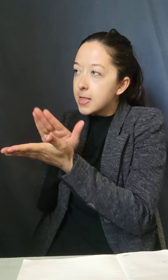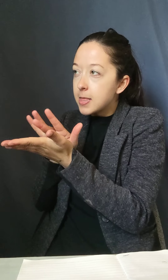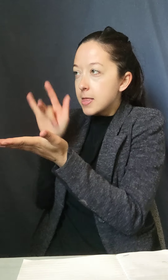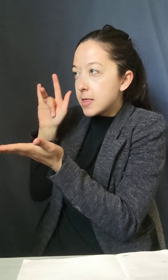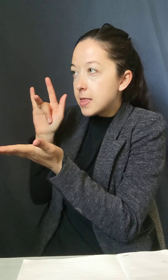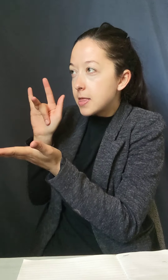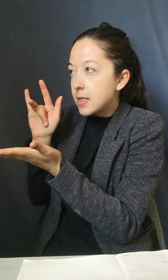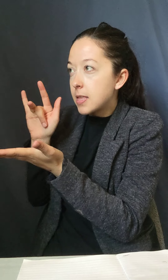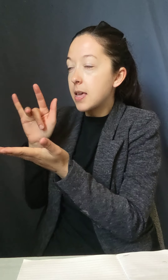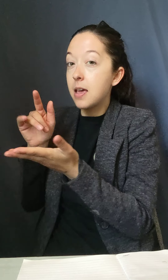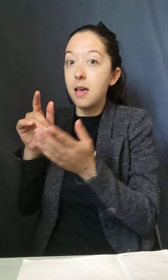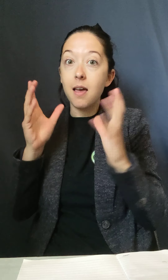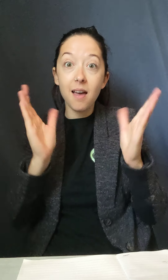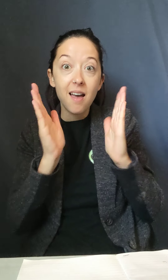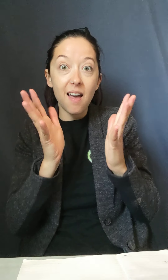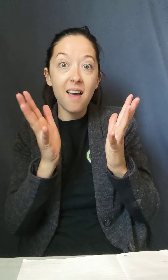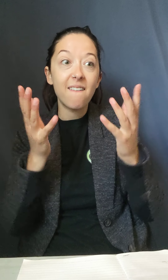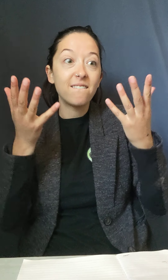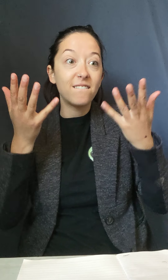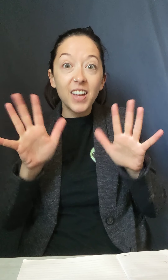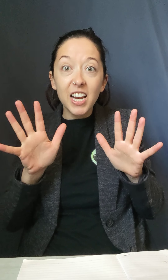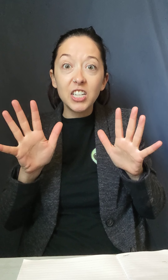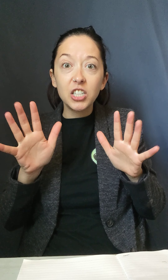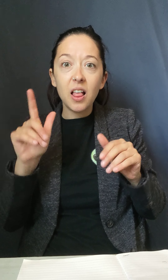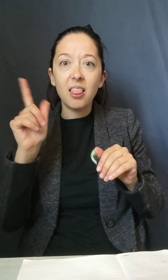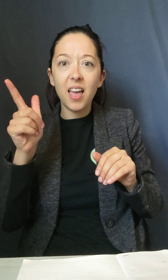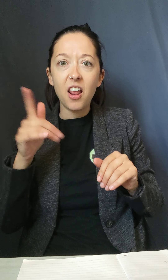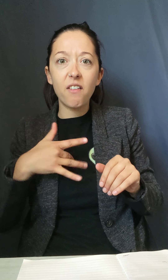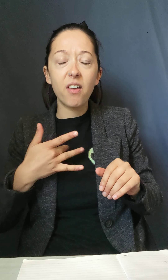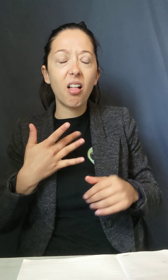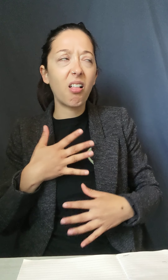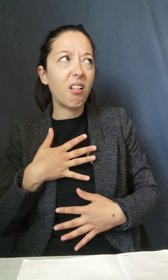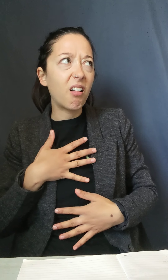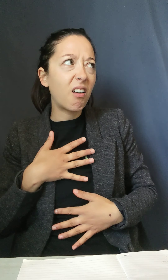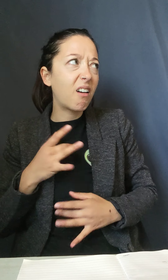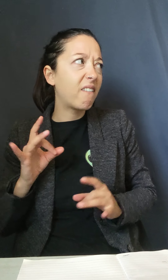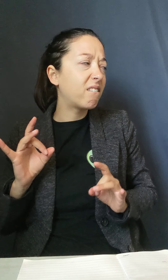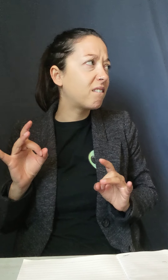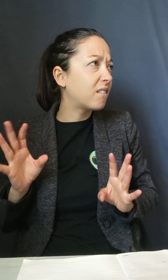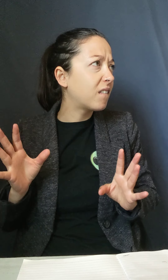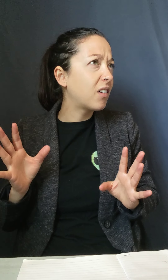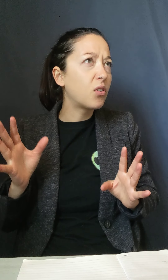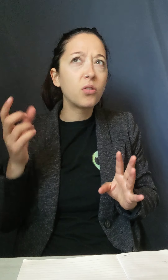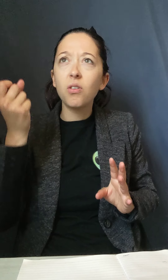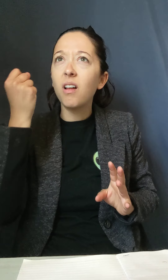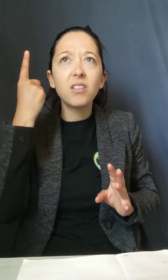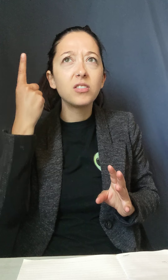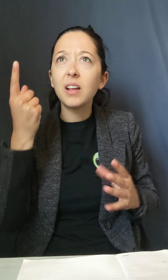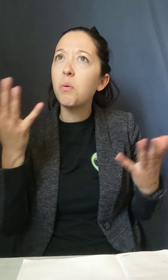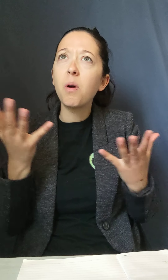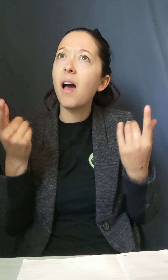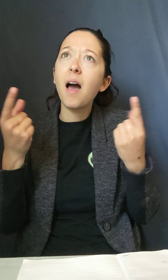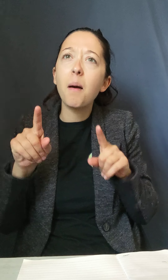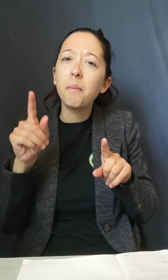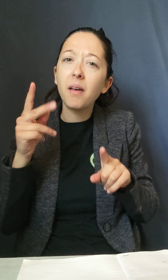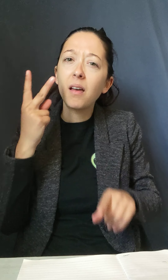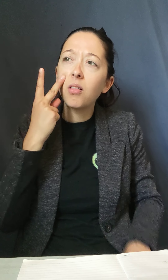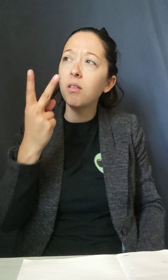how it happened and you were just like, oh I coulda, woulda, shoulda done all this other stuff but you just didn't think in the moment